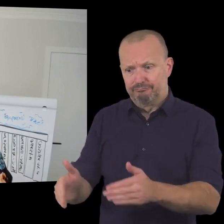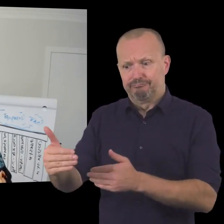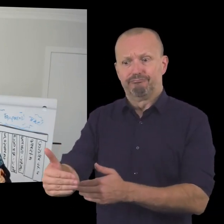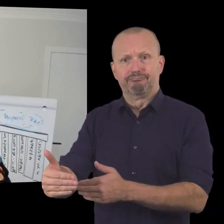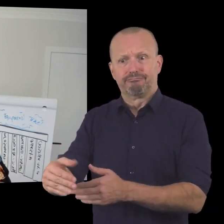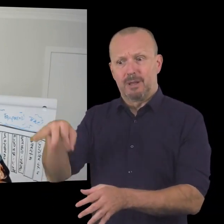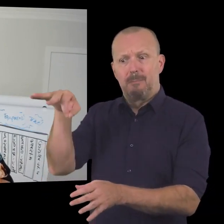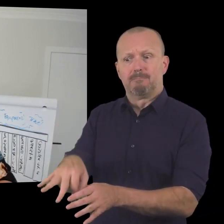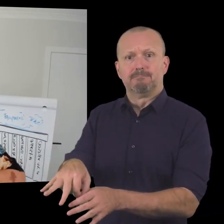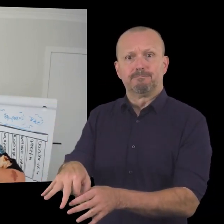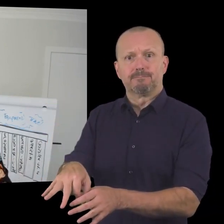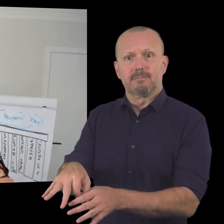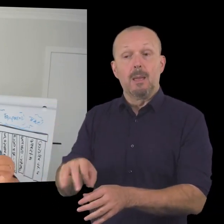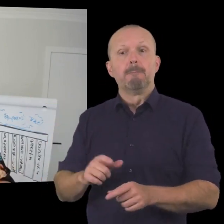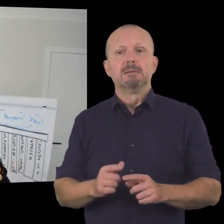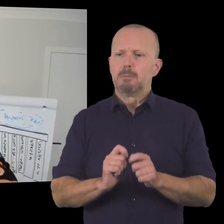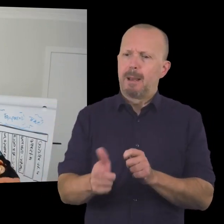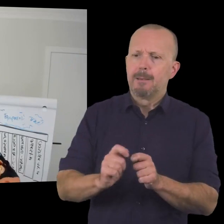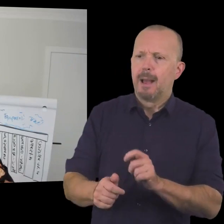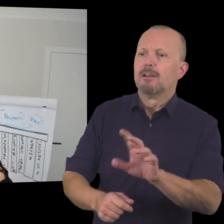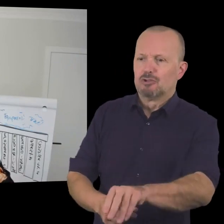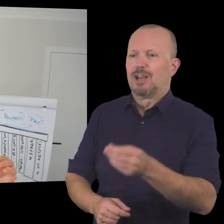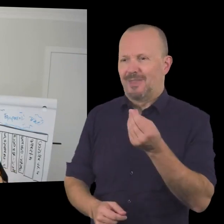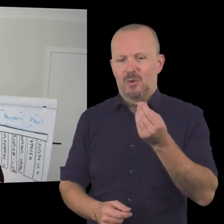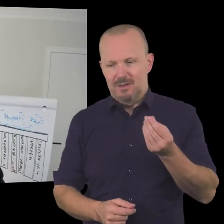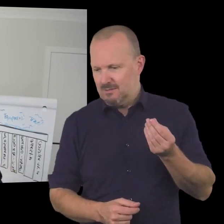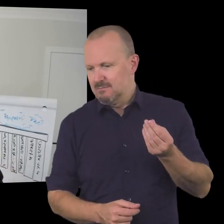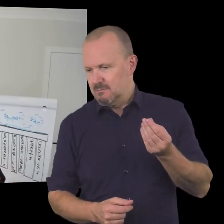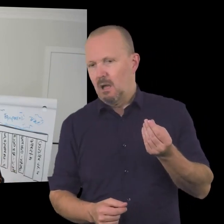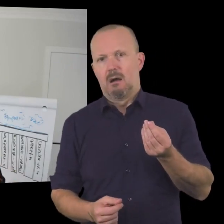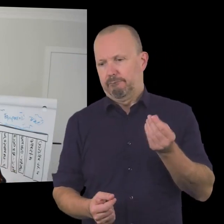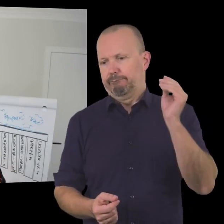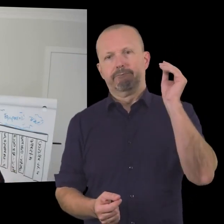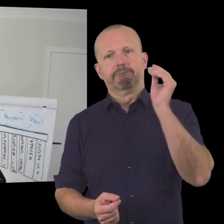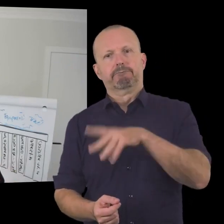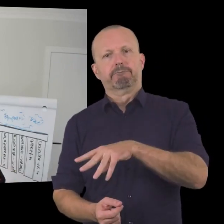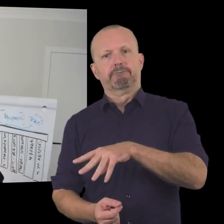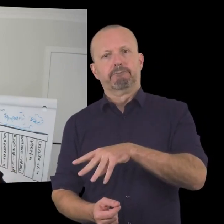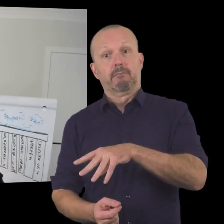put a donations box on your counter it's lots of small donations but often the small donations are what add up to to make a